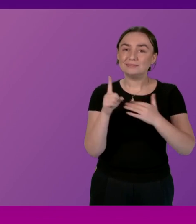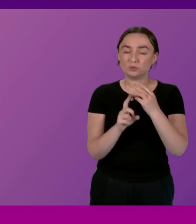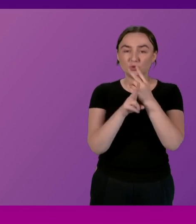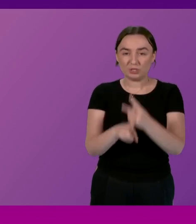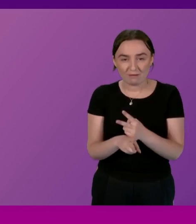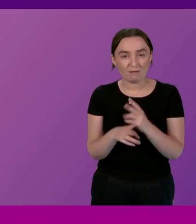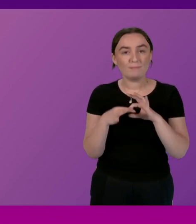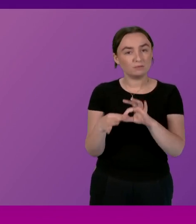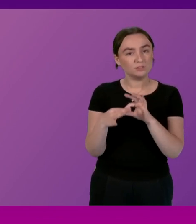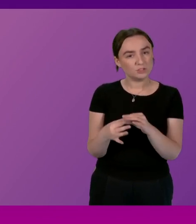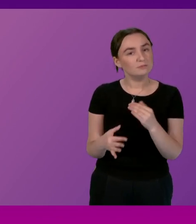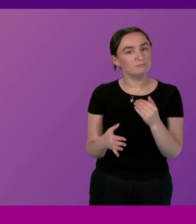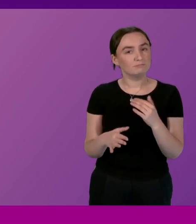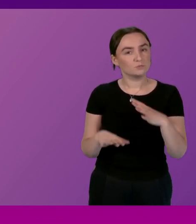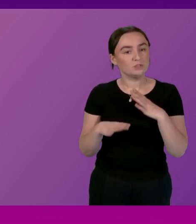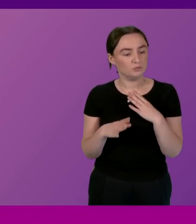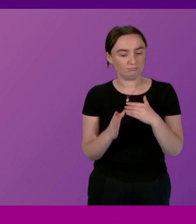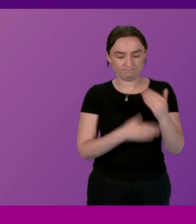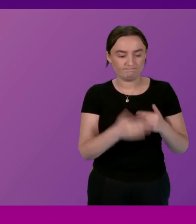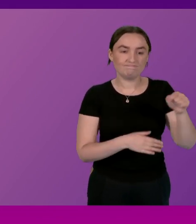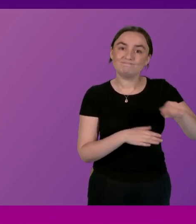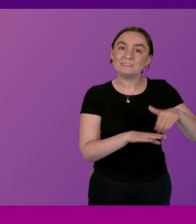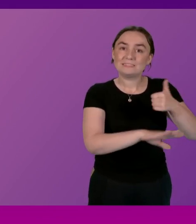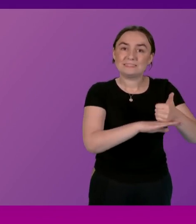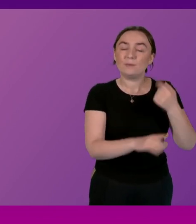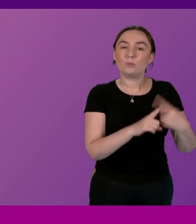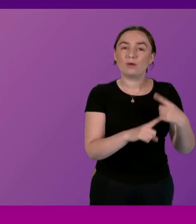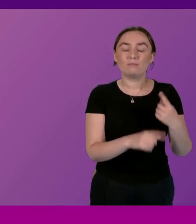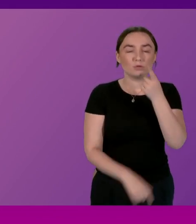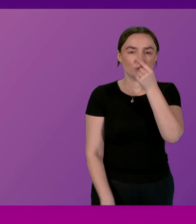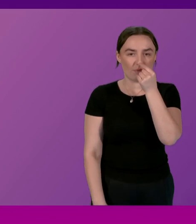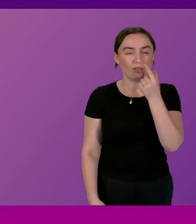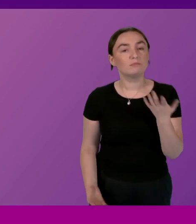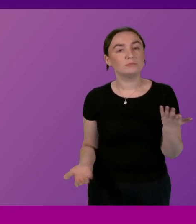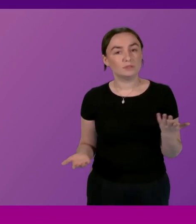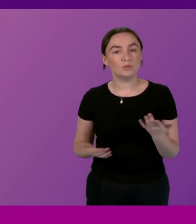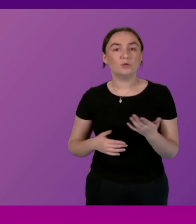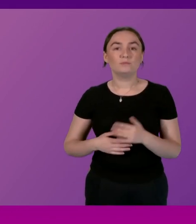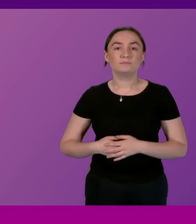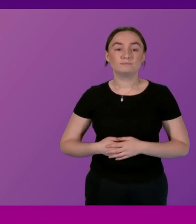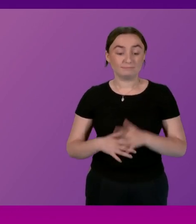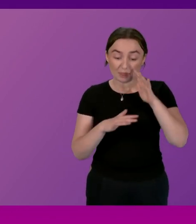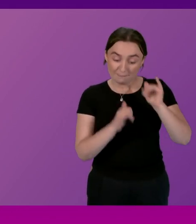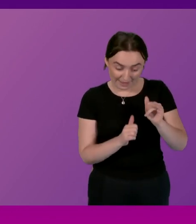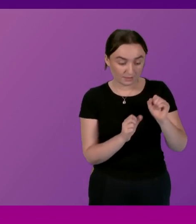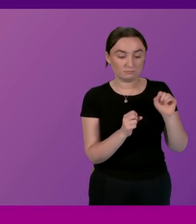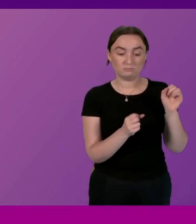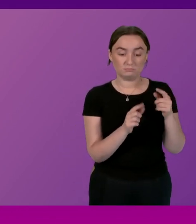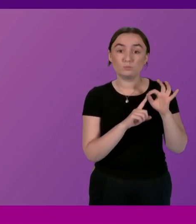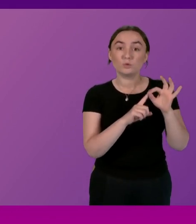government to advance this proposition as quickly as we possibly can obviously within the confines of the pilot that was proposed